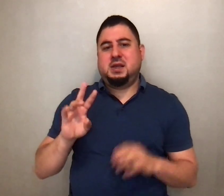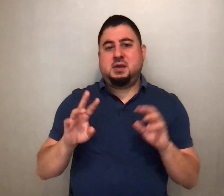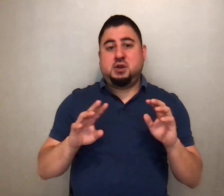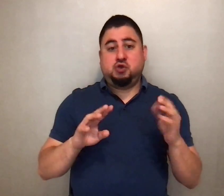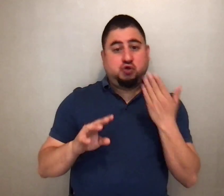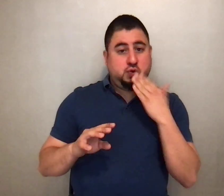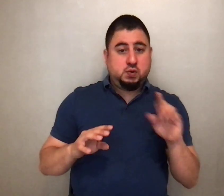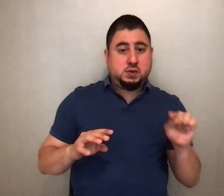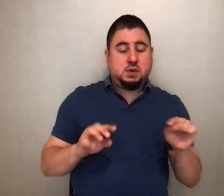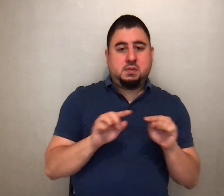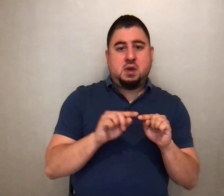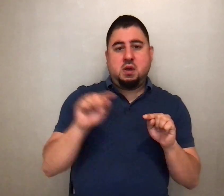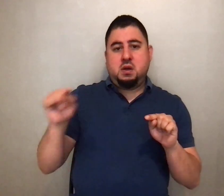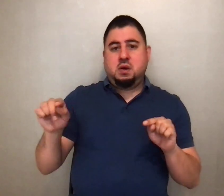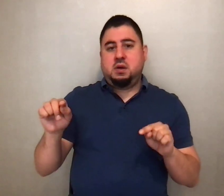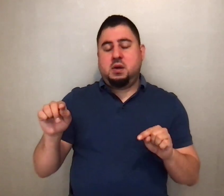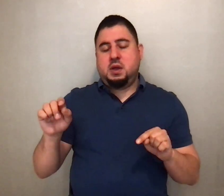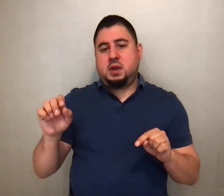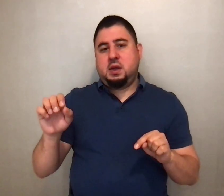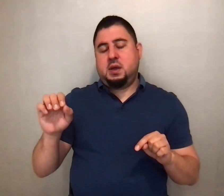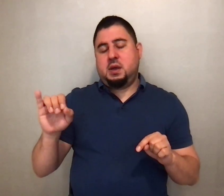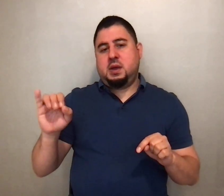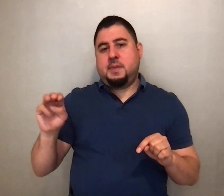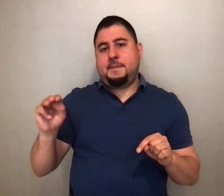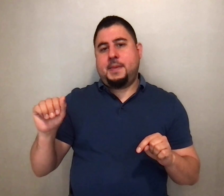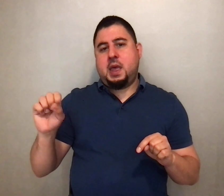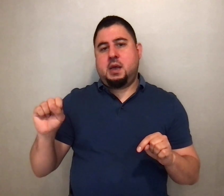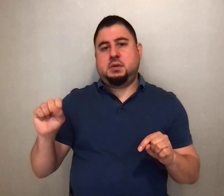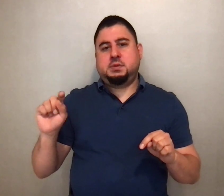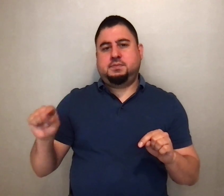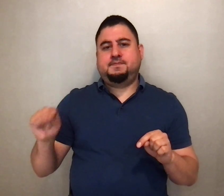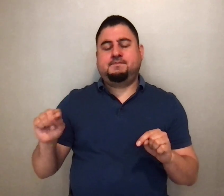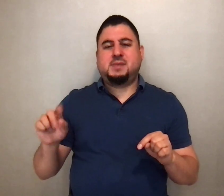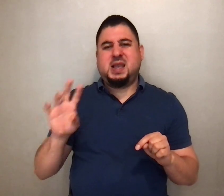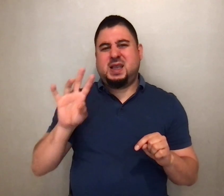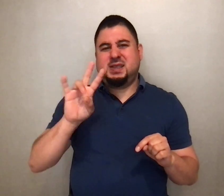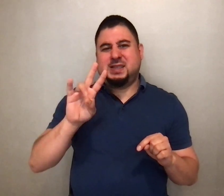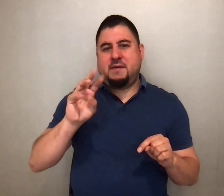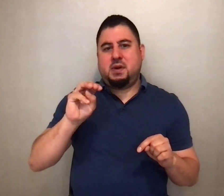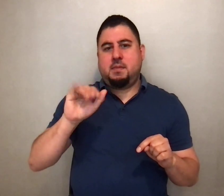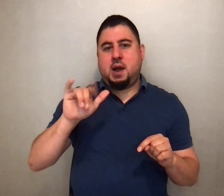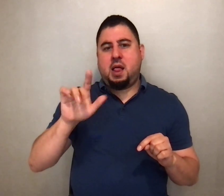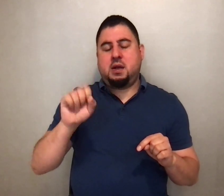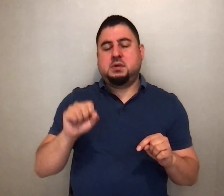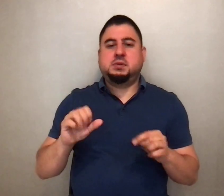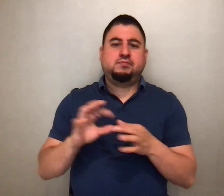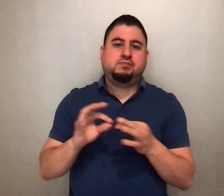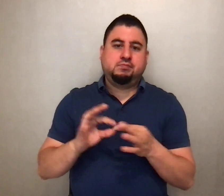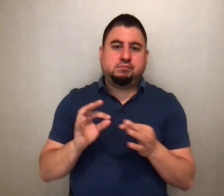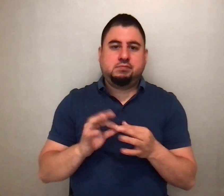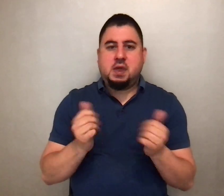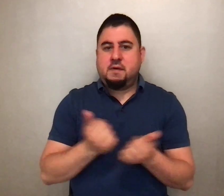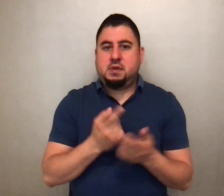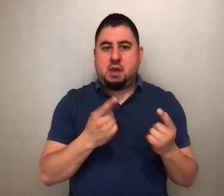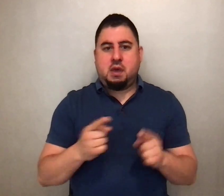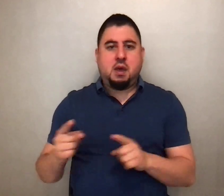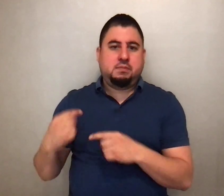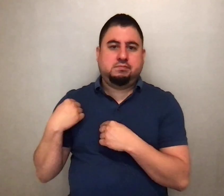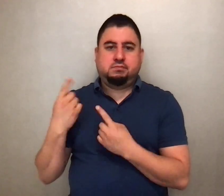called Emmaus, and they were conversing about all the things that had occurred. And it